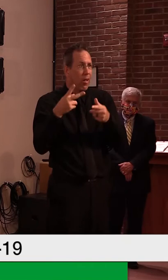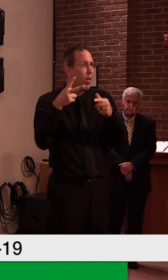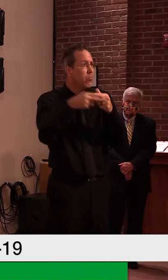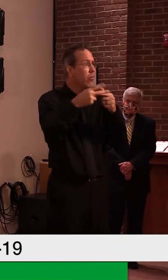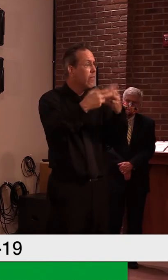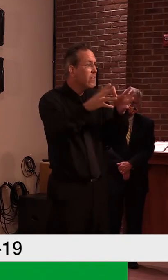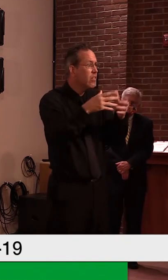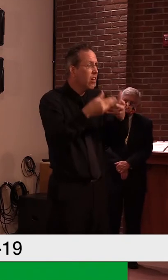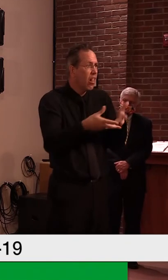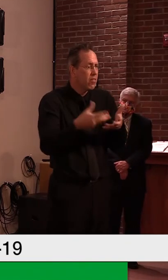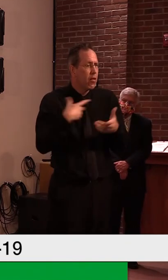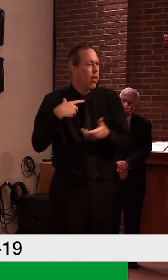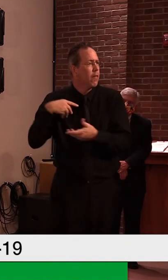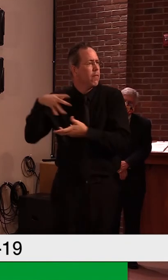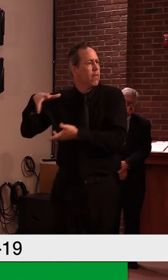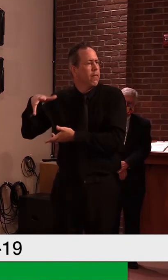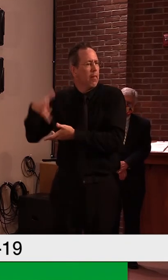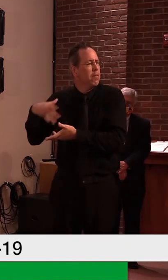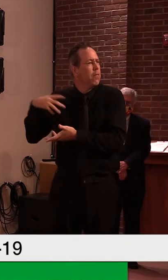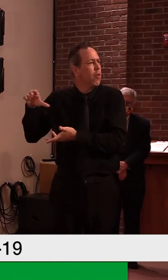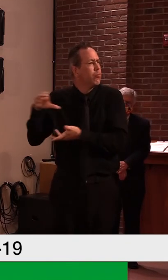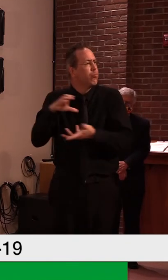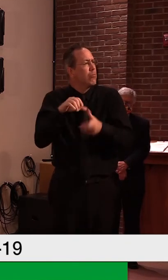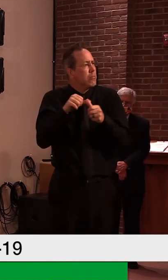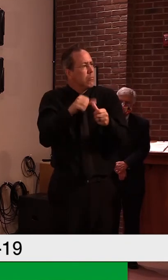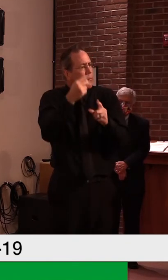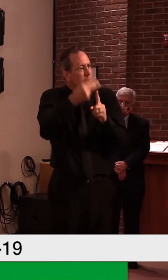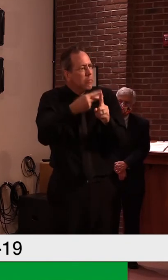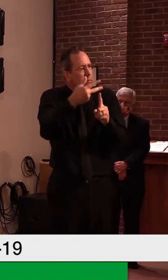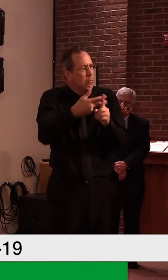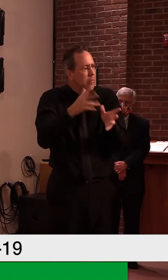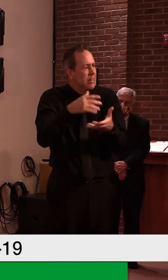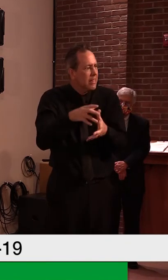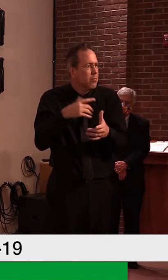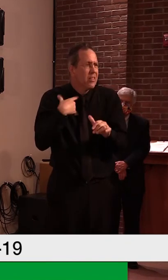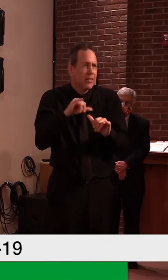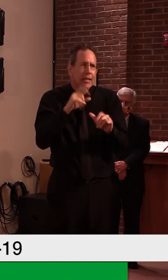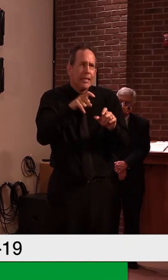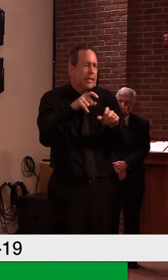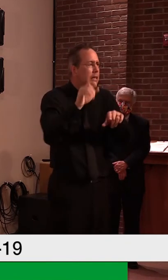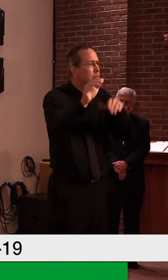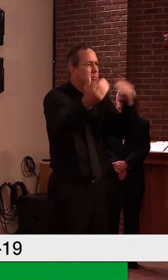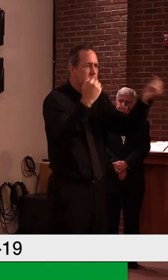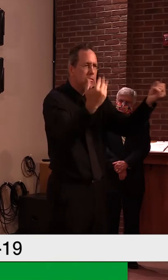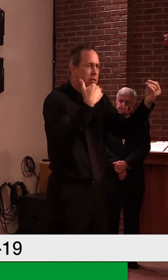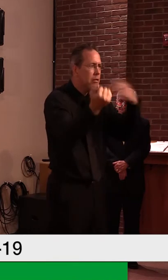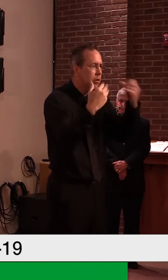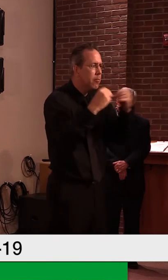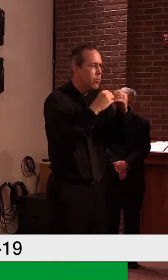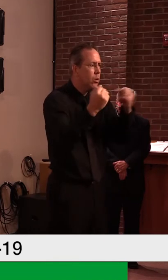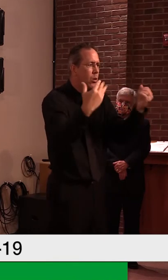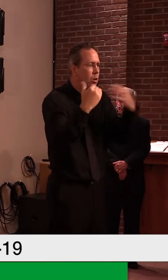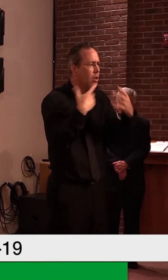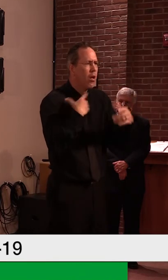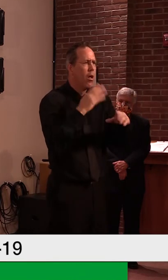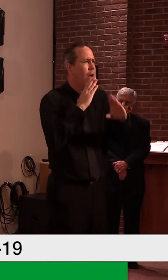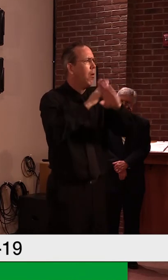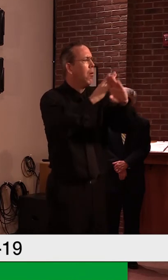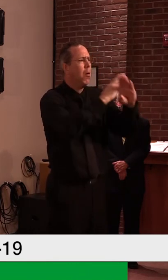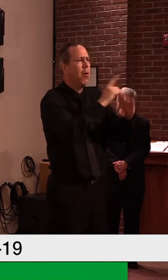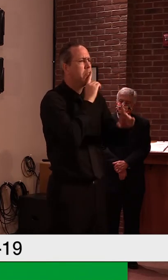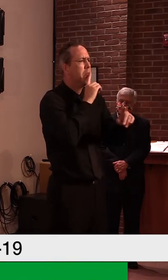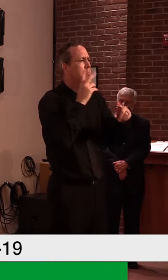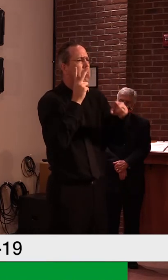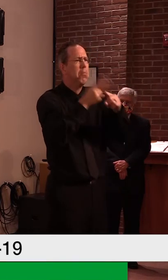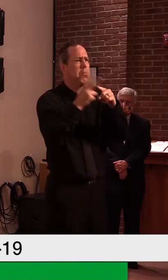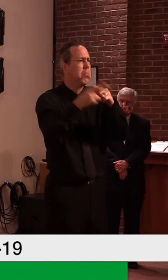Um, having said that, there has been no talk about, uh, reducing, uh, or eliminating, or, um,